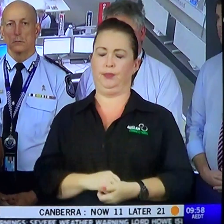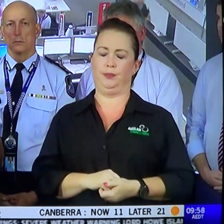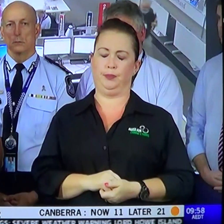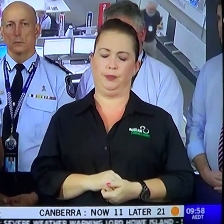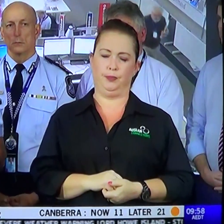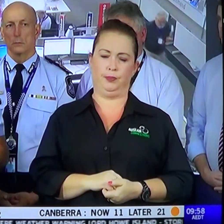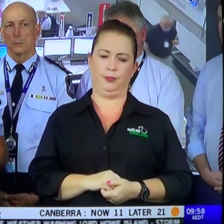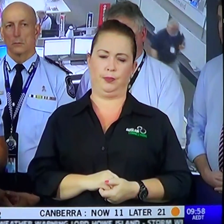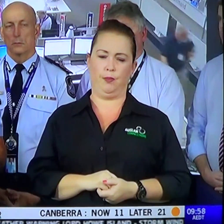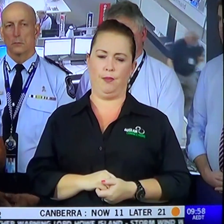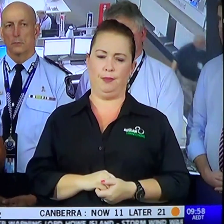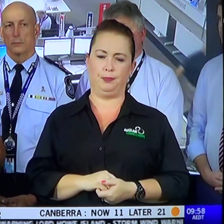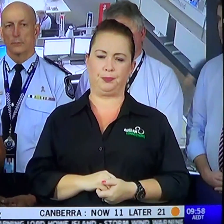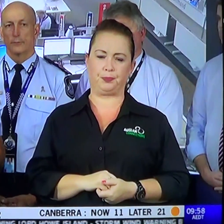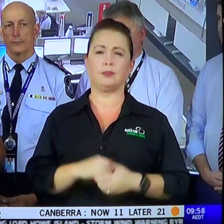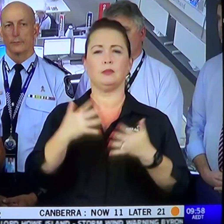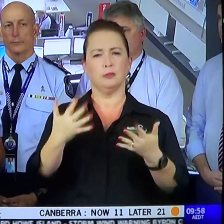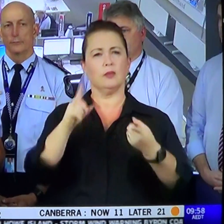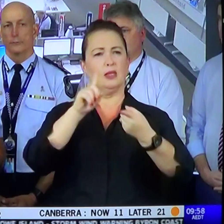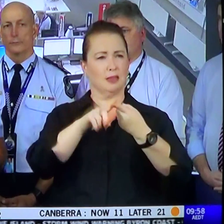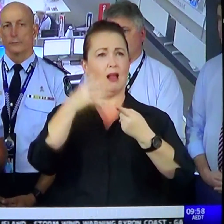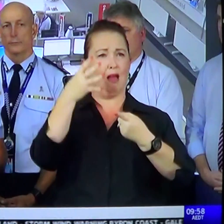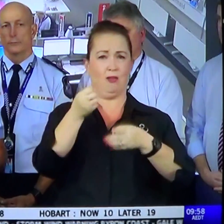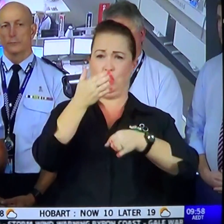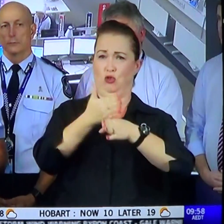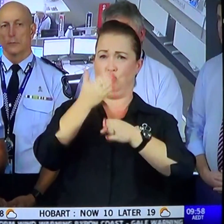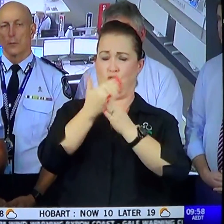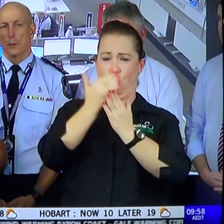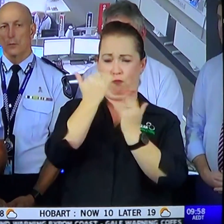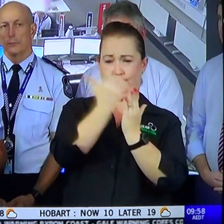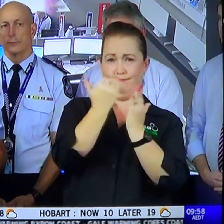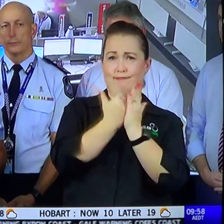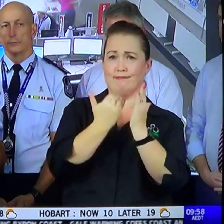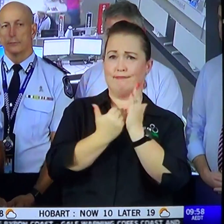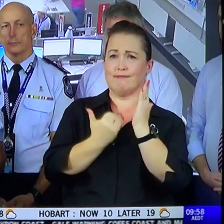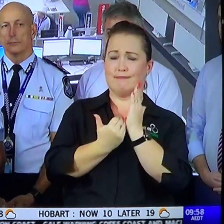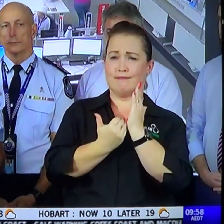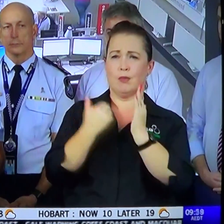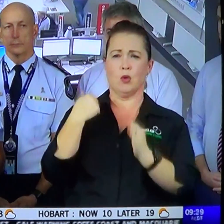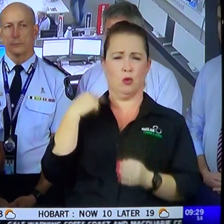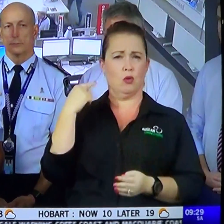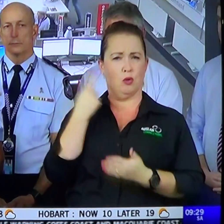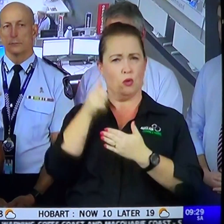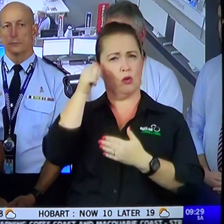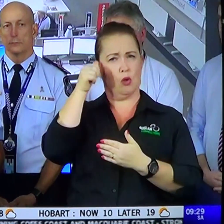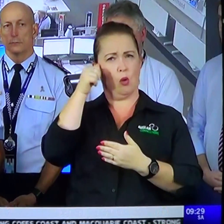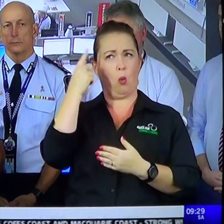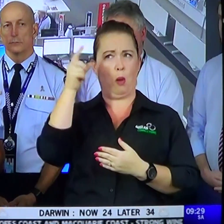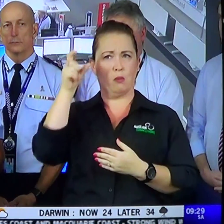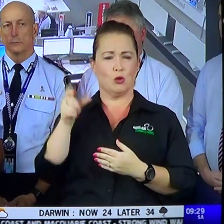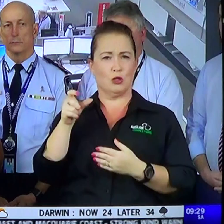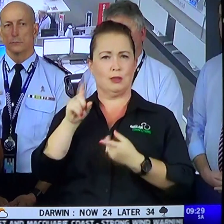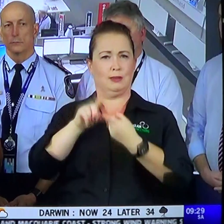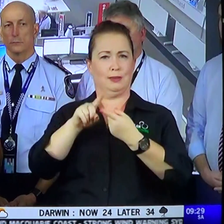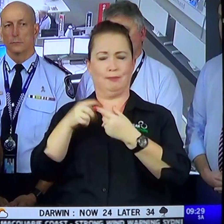you know, there are still active jobs going, you know, and we still have at least one person that I know that hasn't been accounted for,